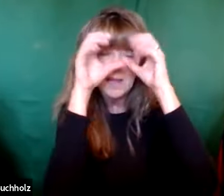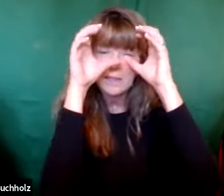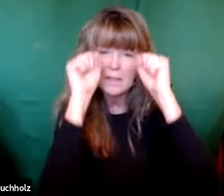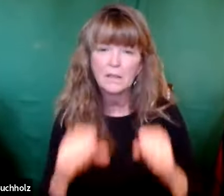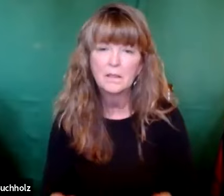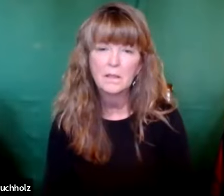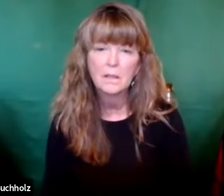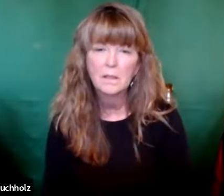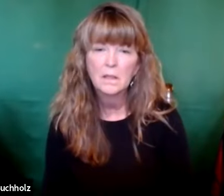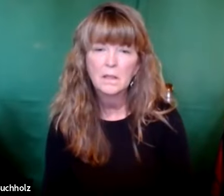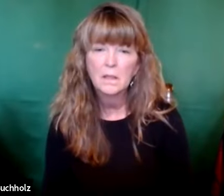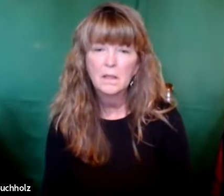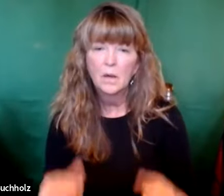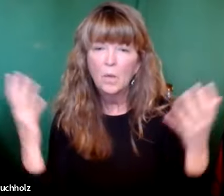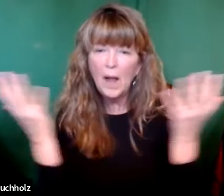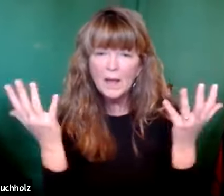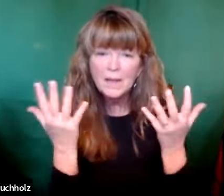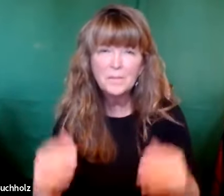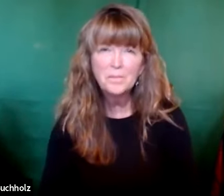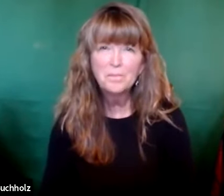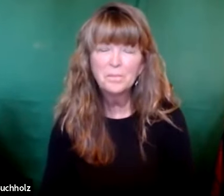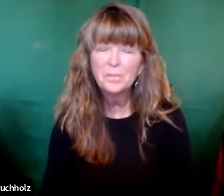But this story does have something that's not amazing.